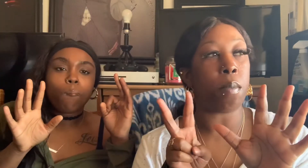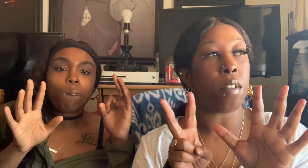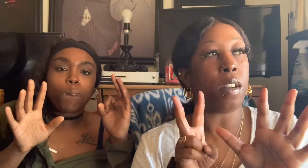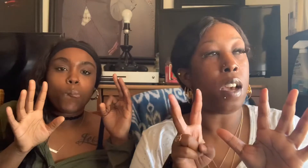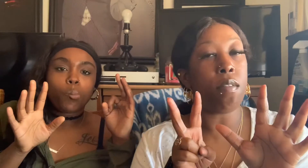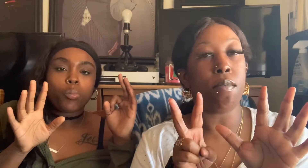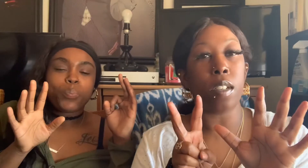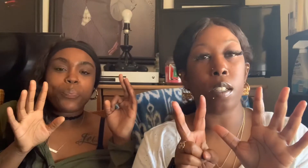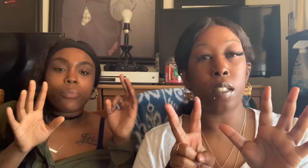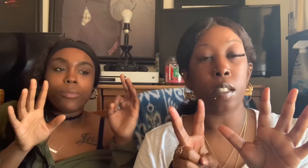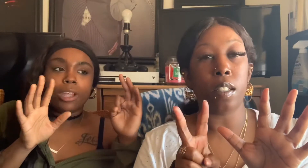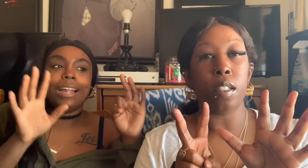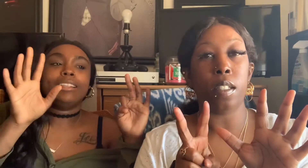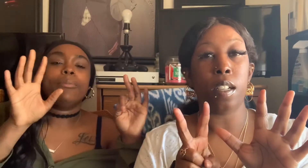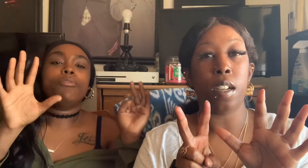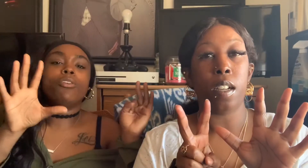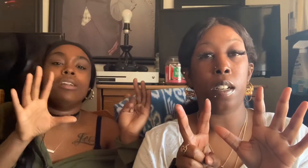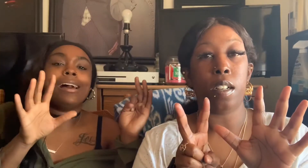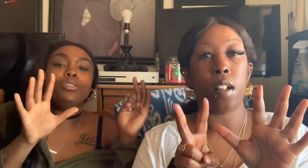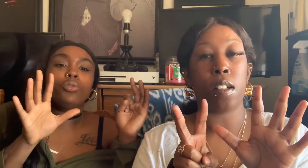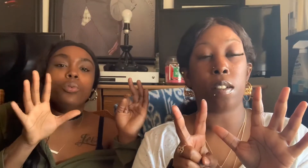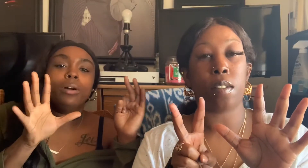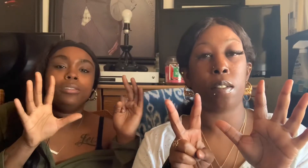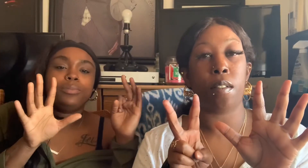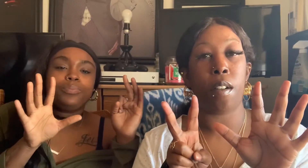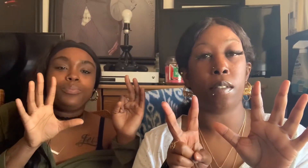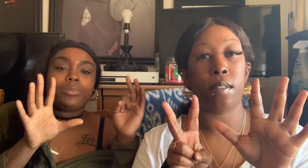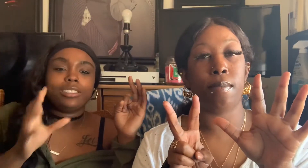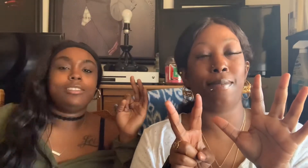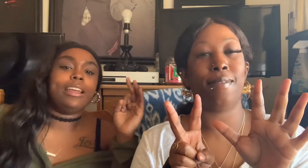on the low. I did that before in the high school bus. It's like.